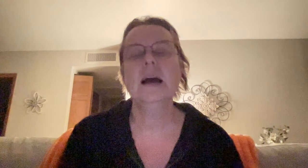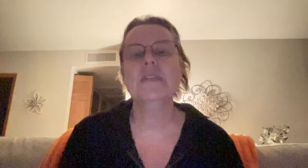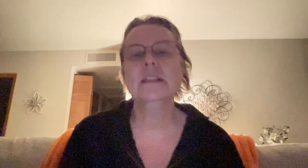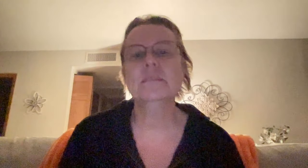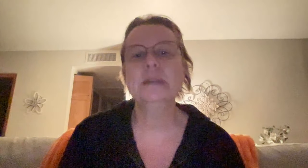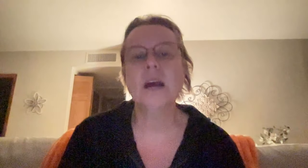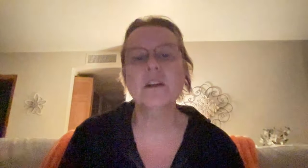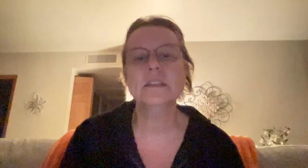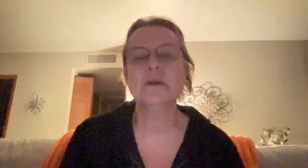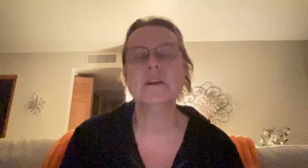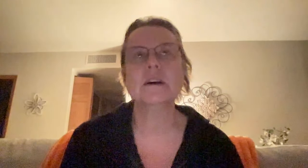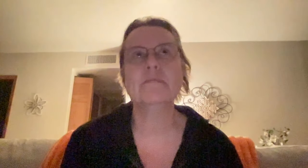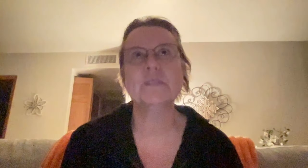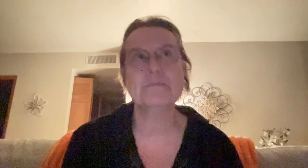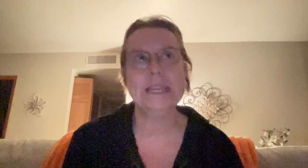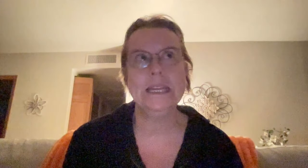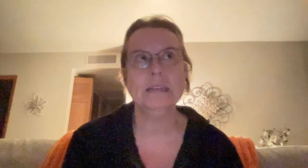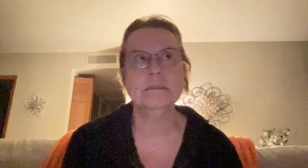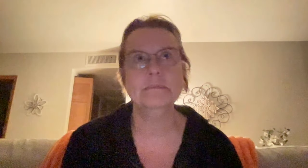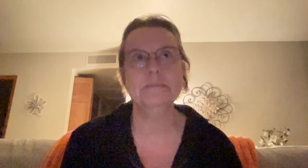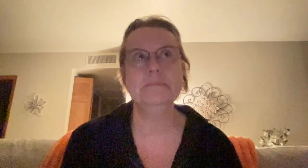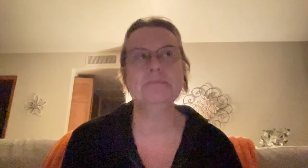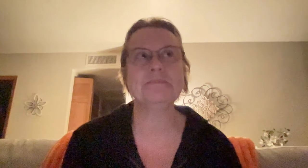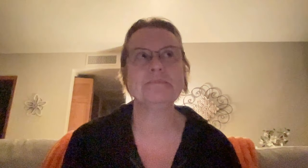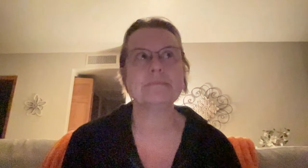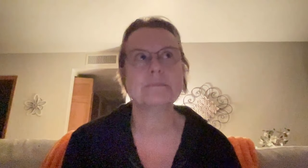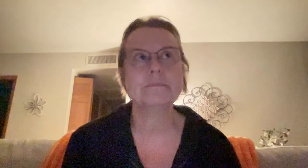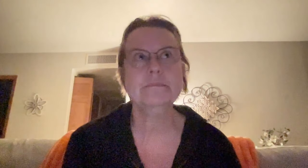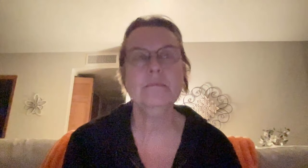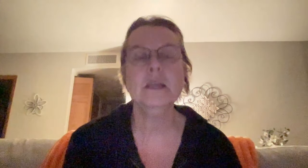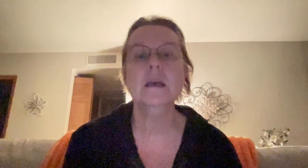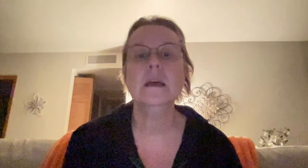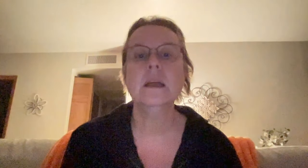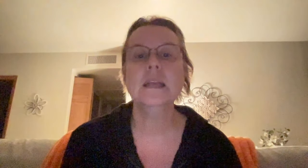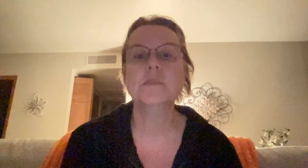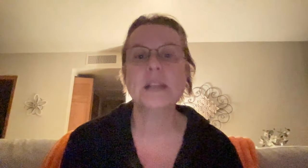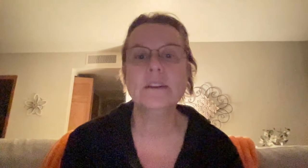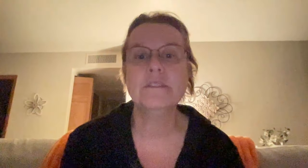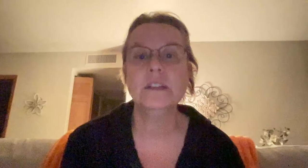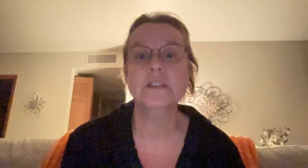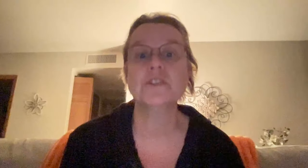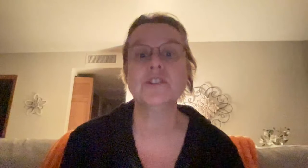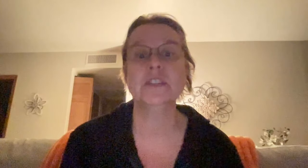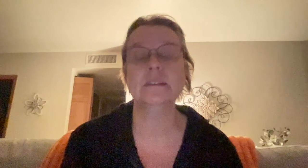I think the big, the hardest part of, for me is when I don't feel understood